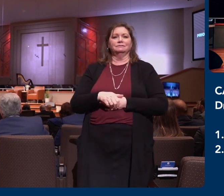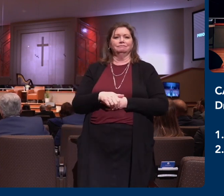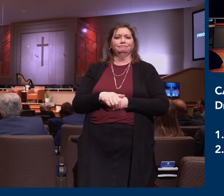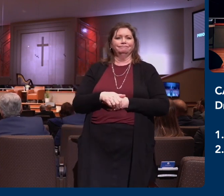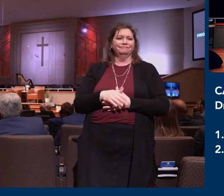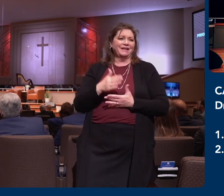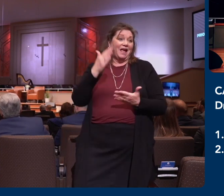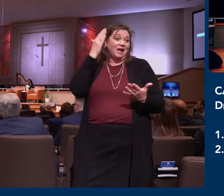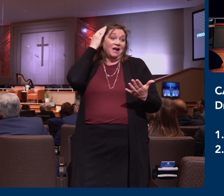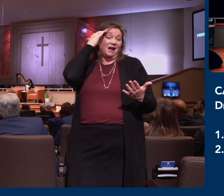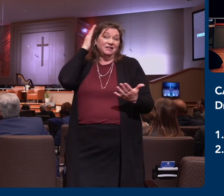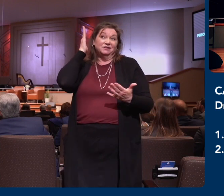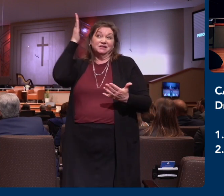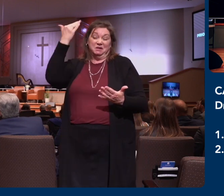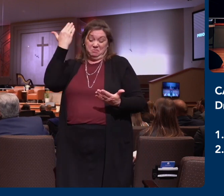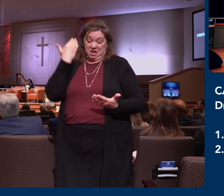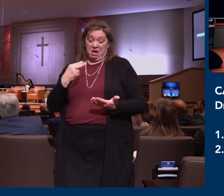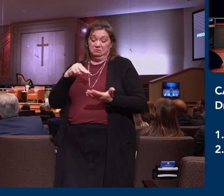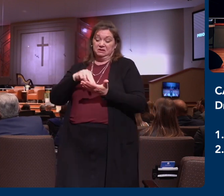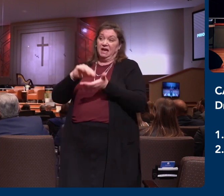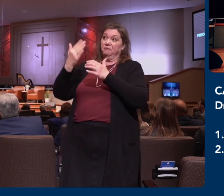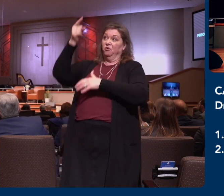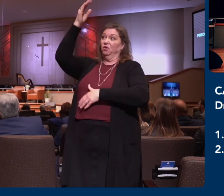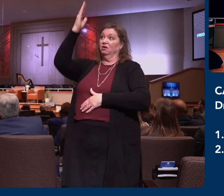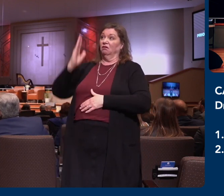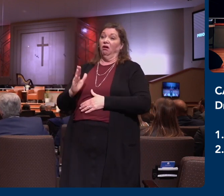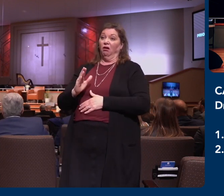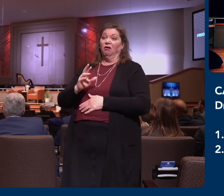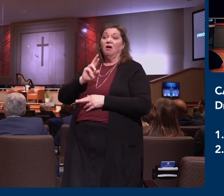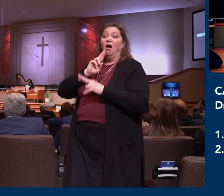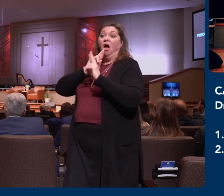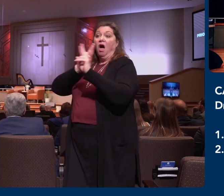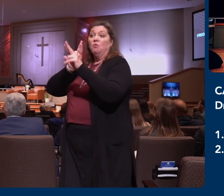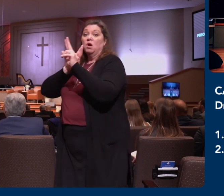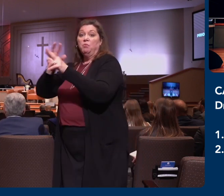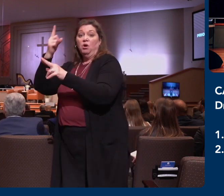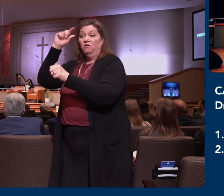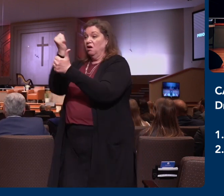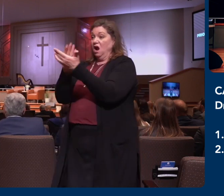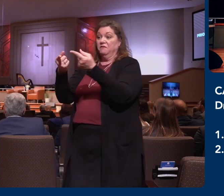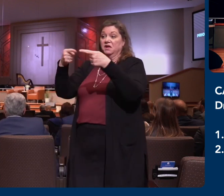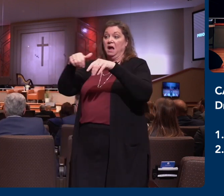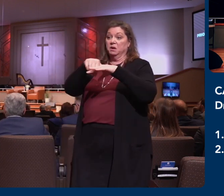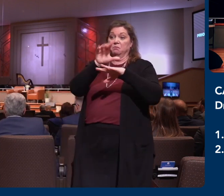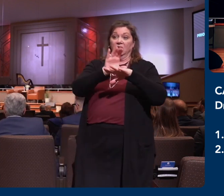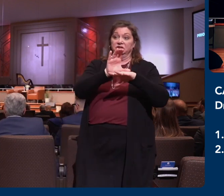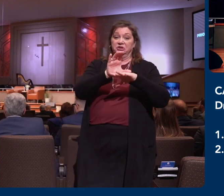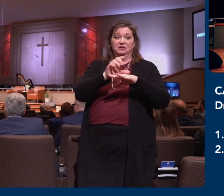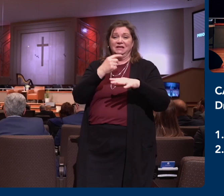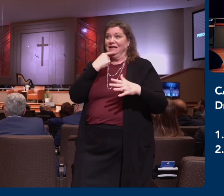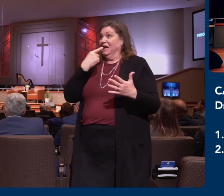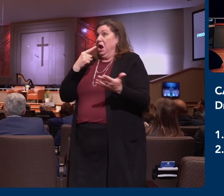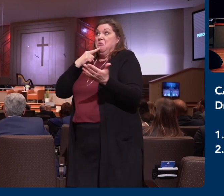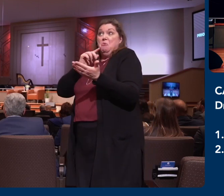account for myself and for our local church. And I was like, hey, praise the Lord, you know, we went from 200 to 1,000.